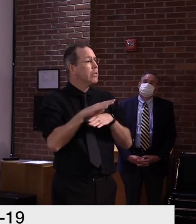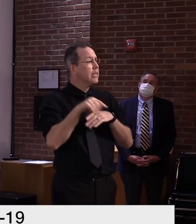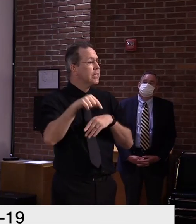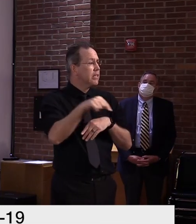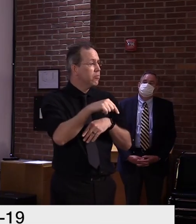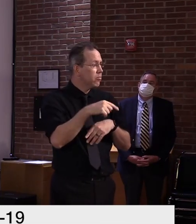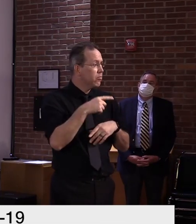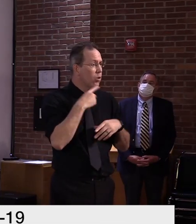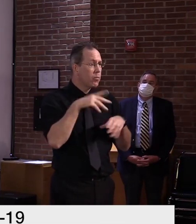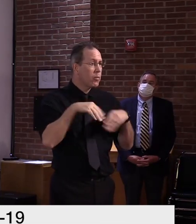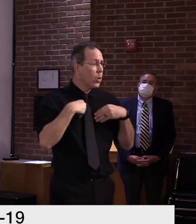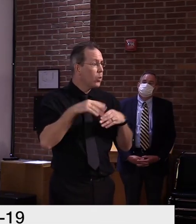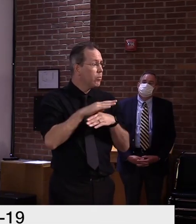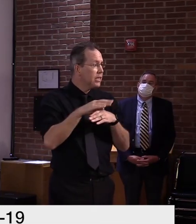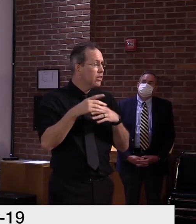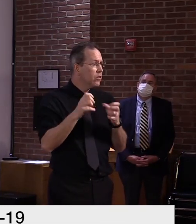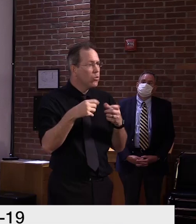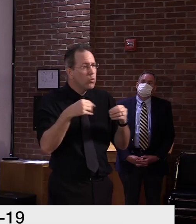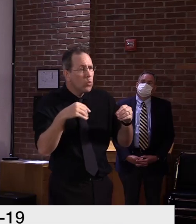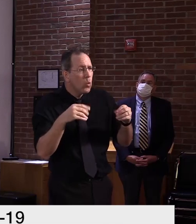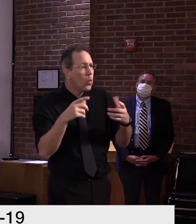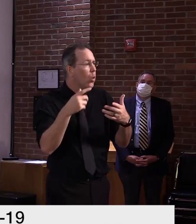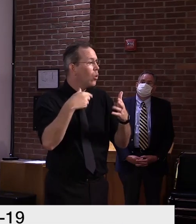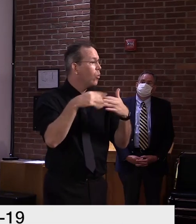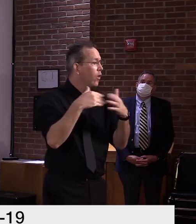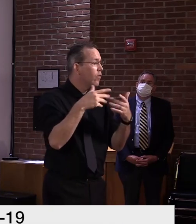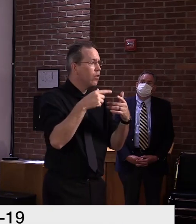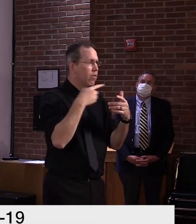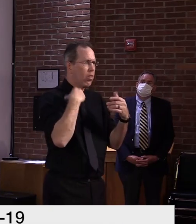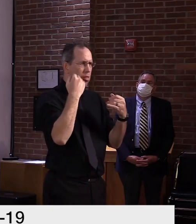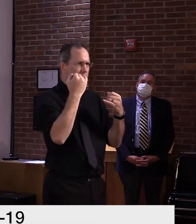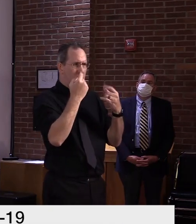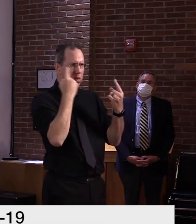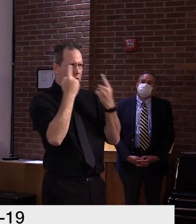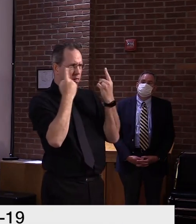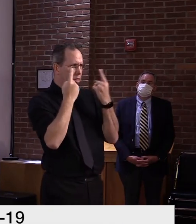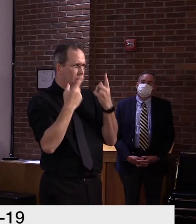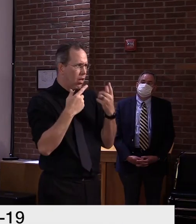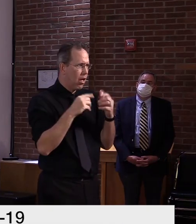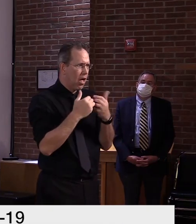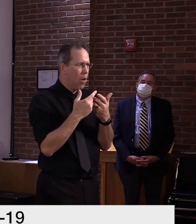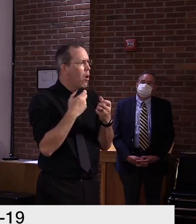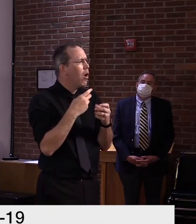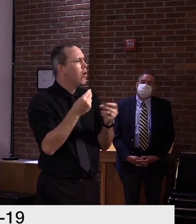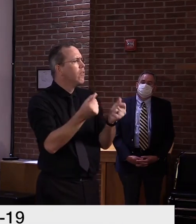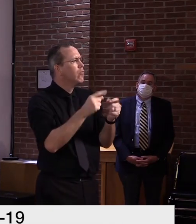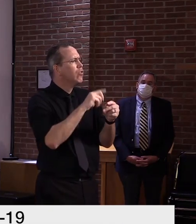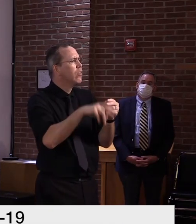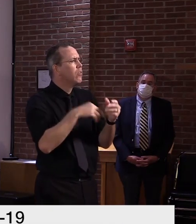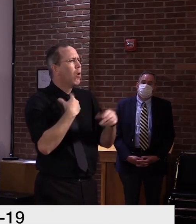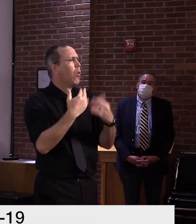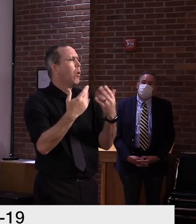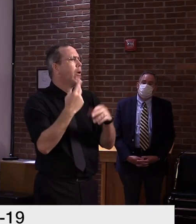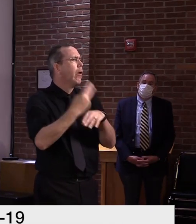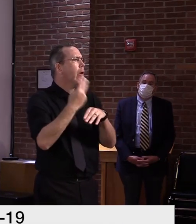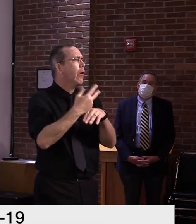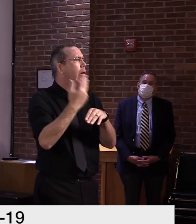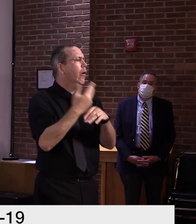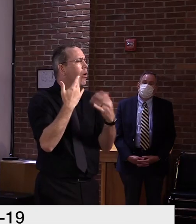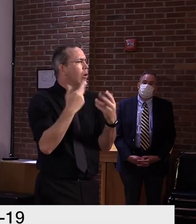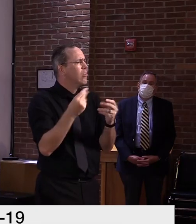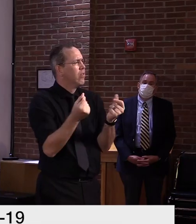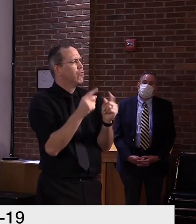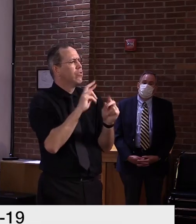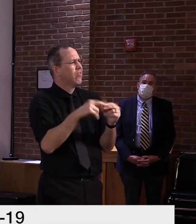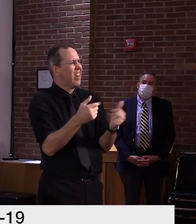are not infected and to reassure their, uh, the public that frequents them, uh, that they're not